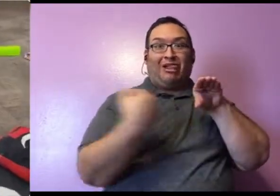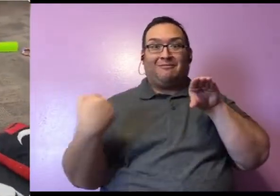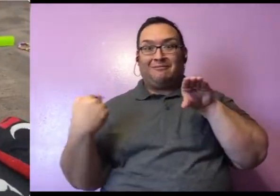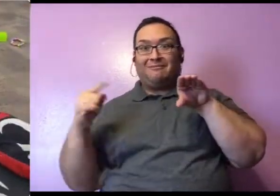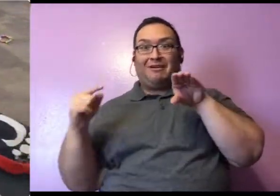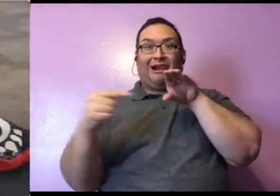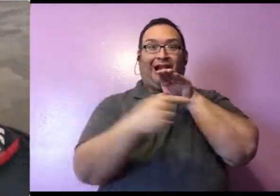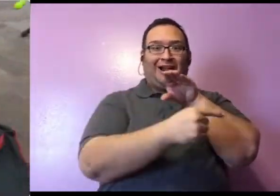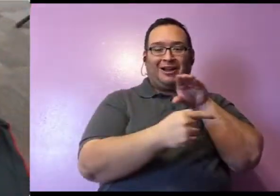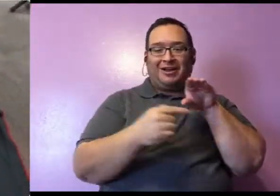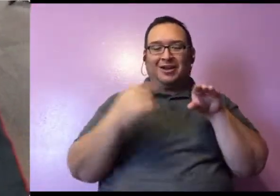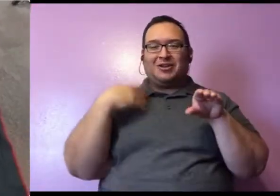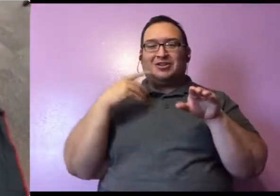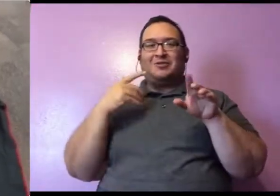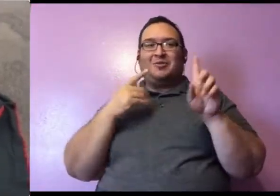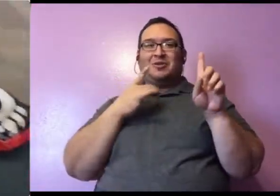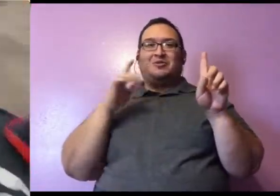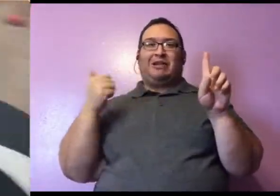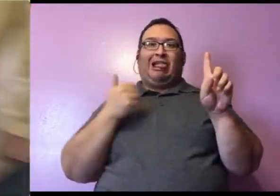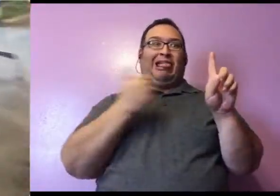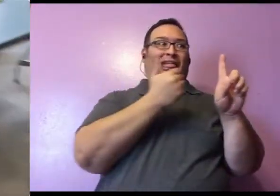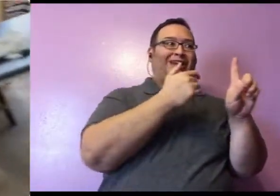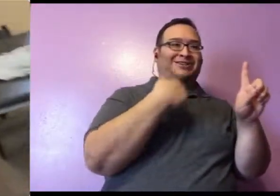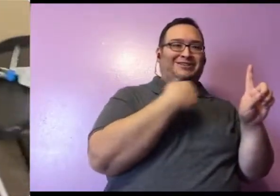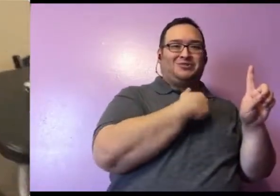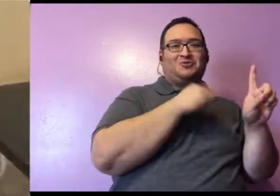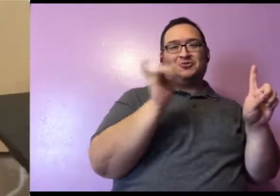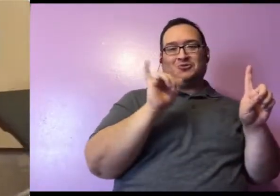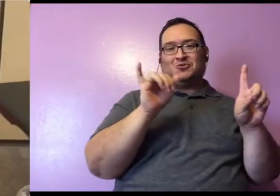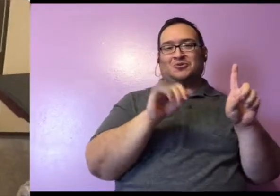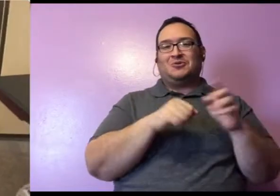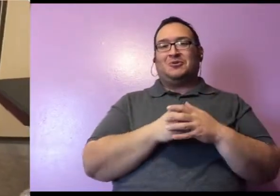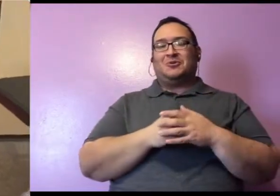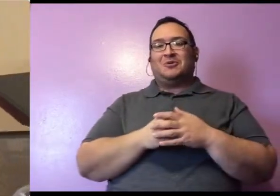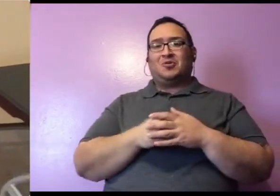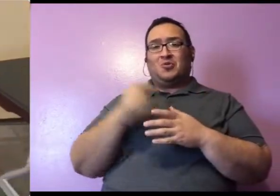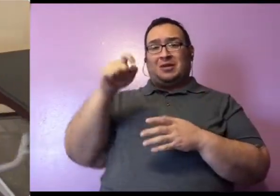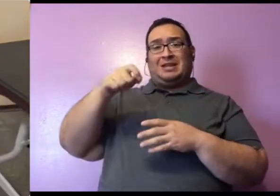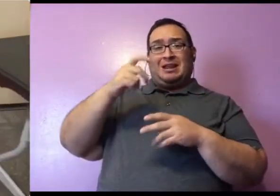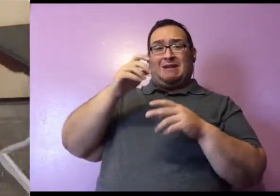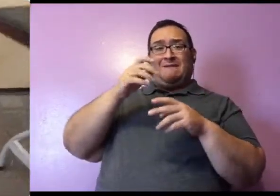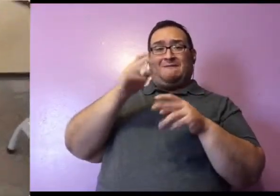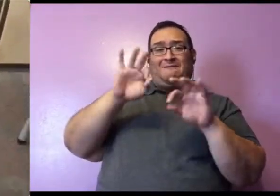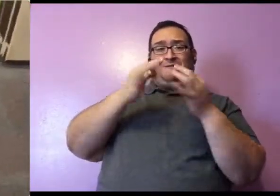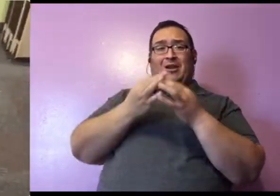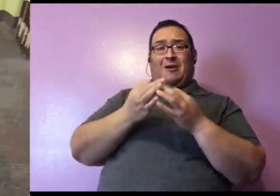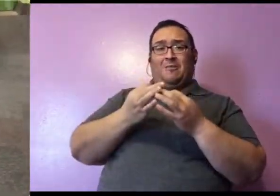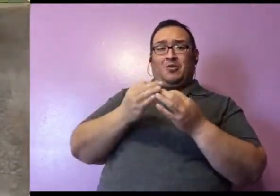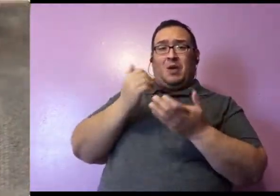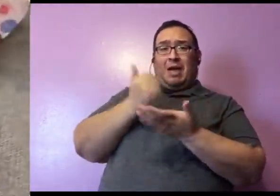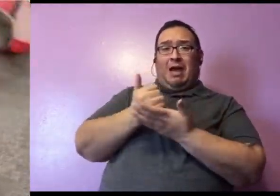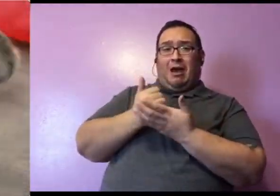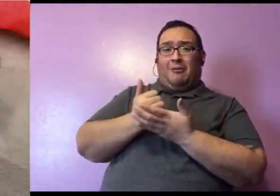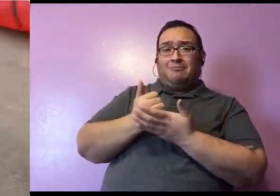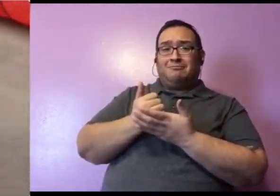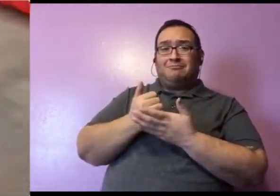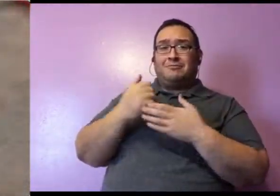toys and even chasing us as we're talking. And it takes a family to raise a bearcat. So we actually have